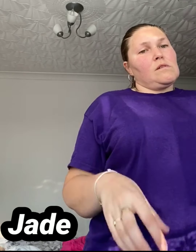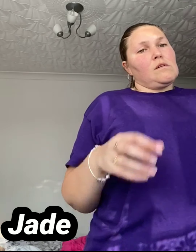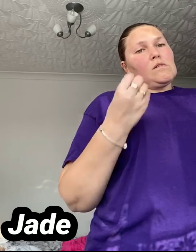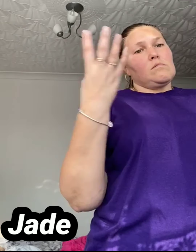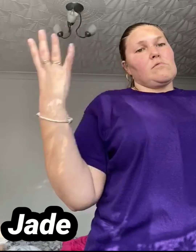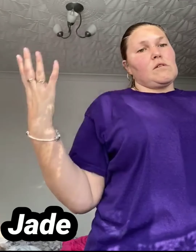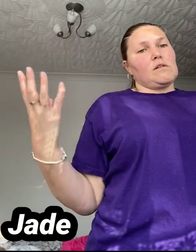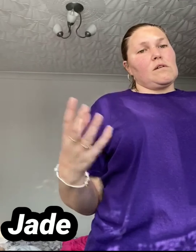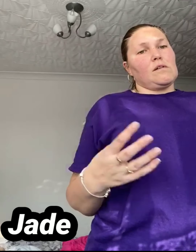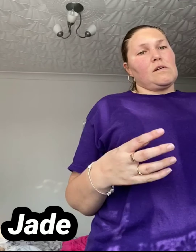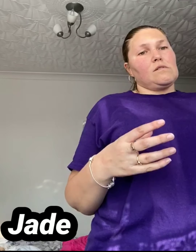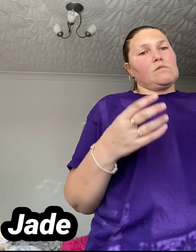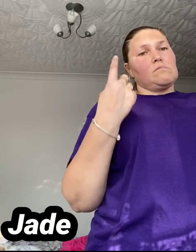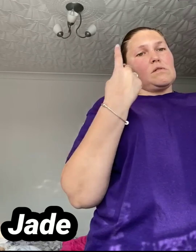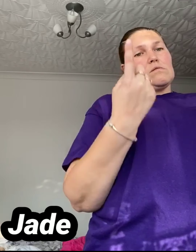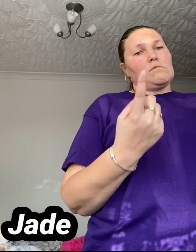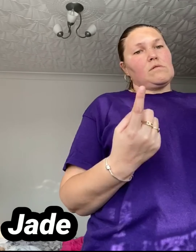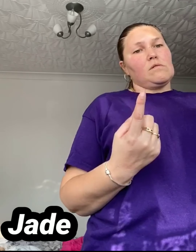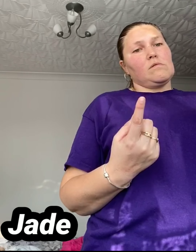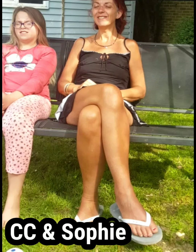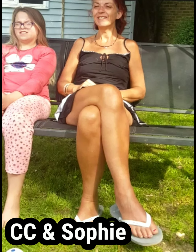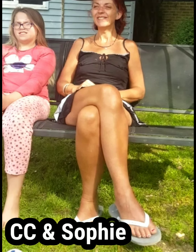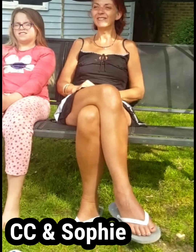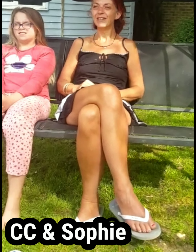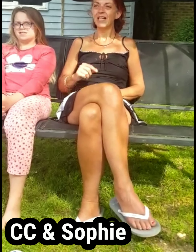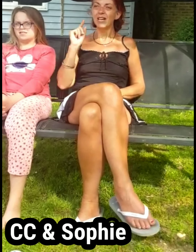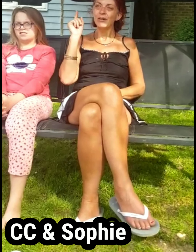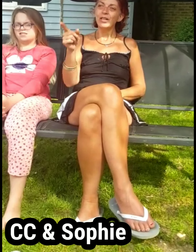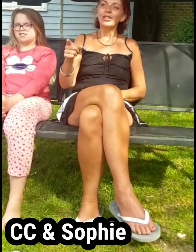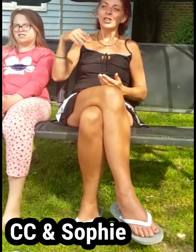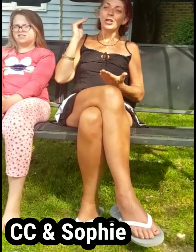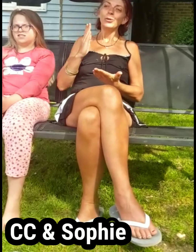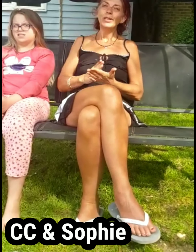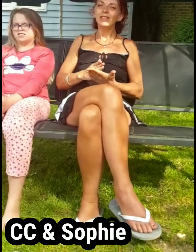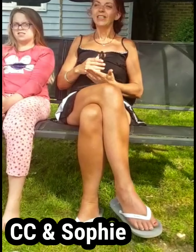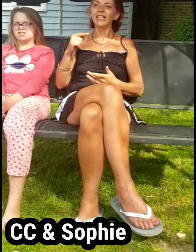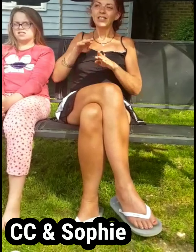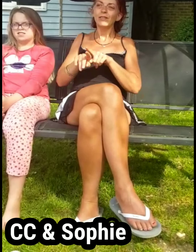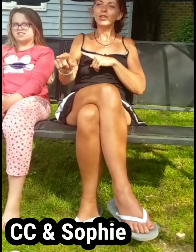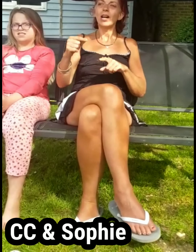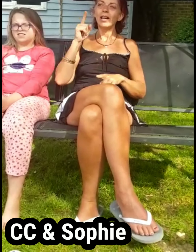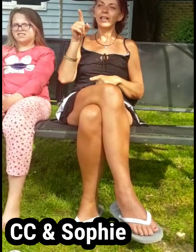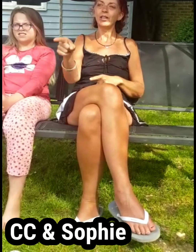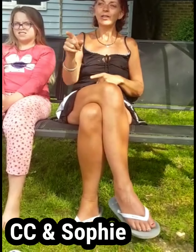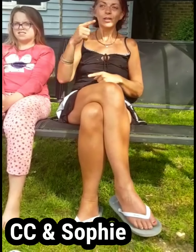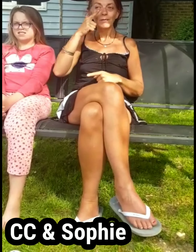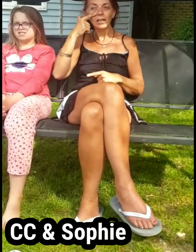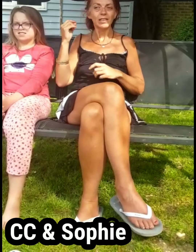is much brighter than tomorrow And if you really try, you'll